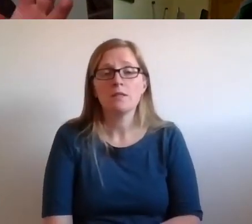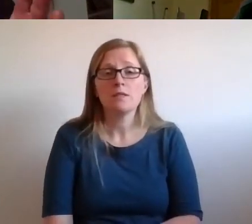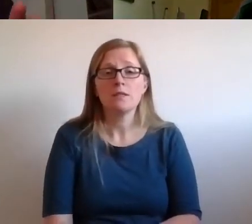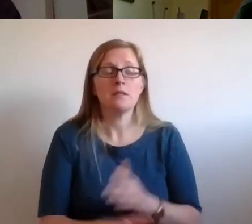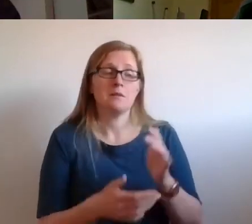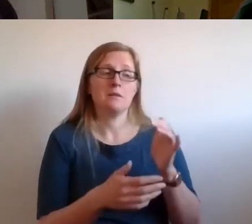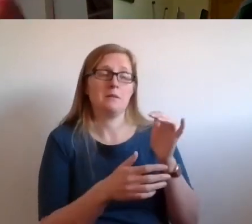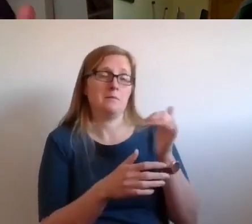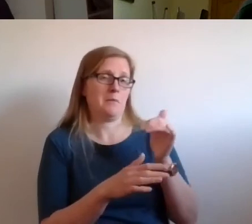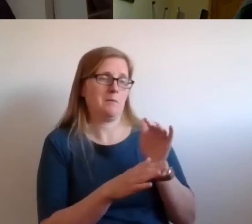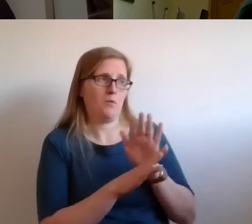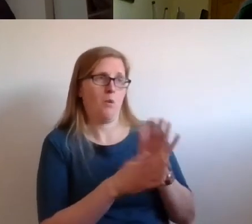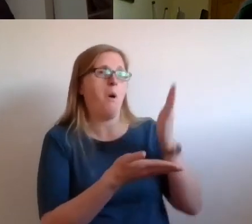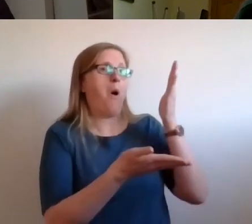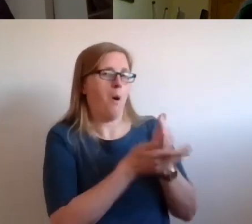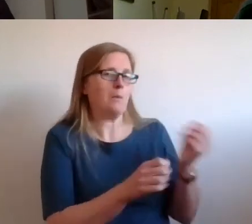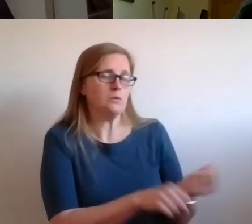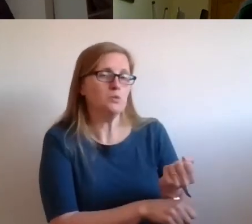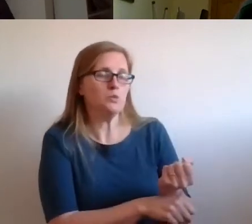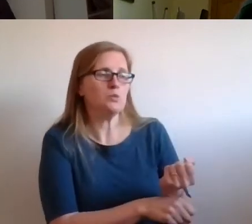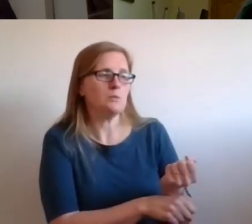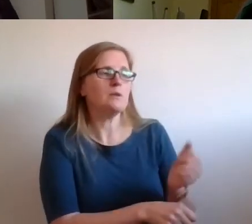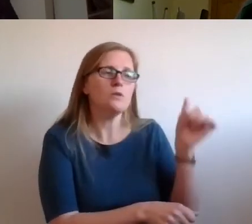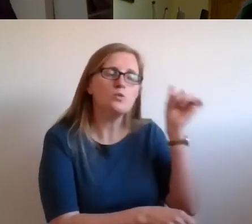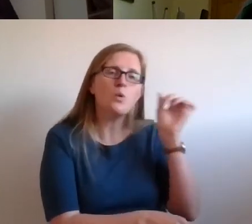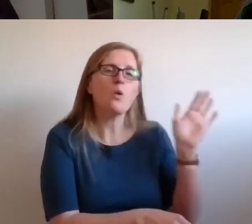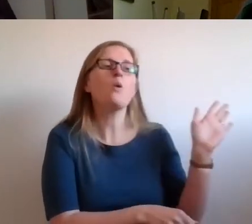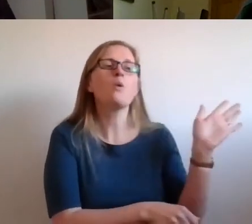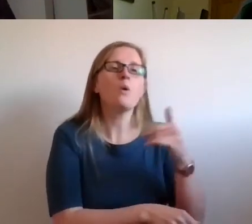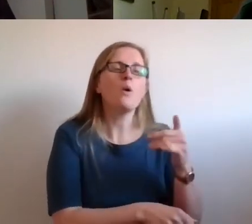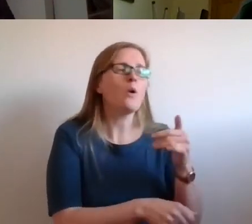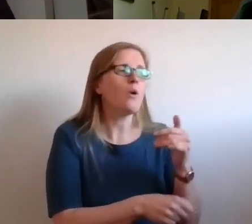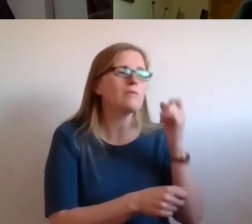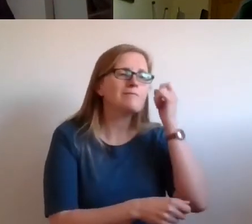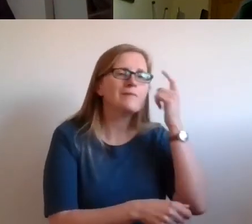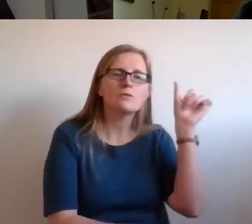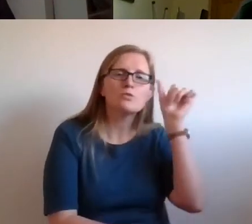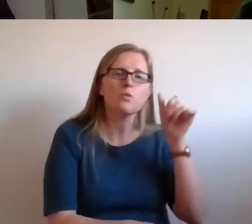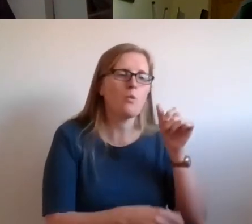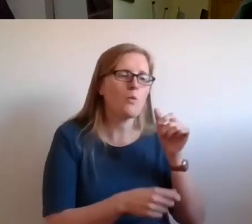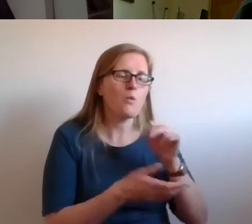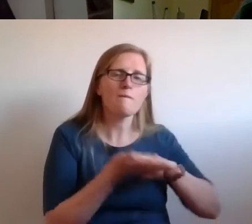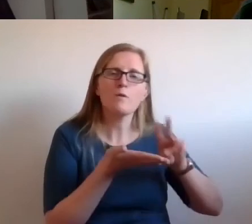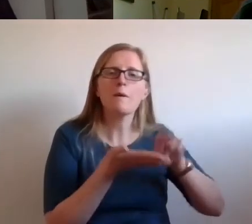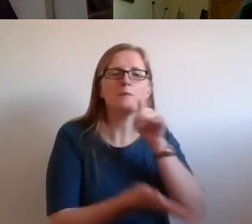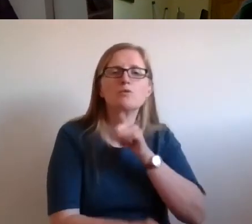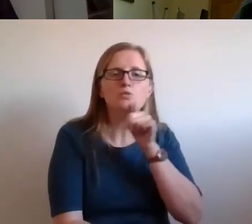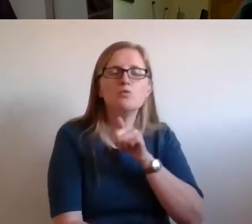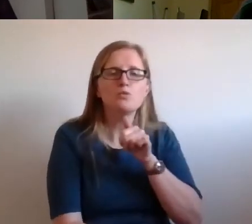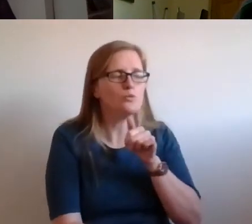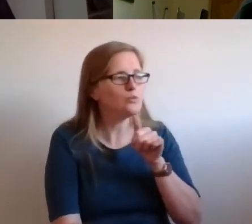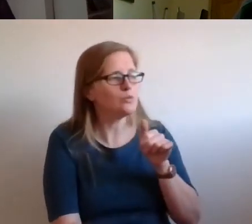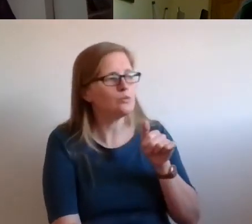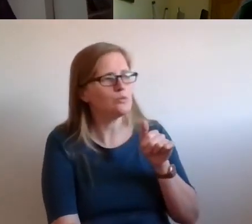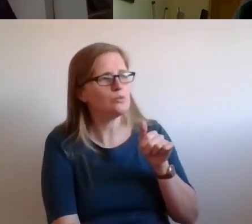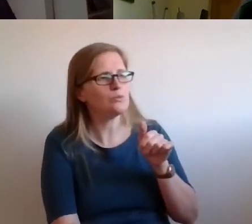fide, but it entered into the vocabulary. And it was the default that if you weren't seen to be talking that way and trying to